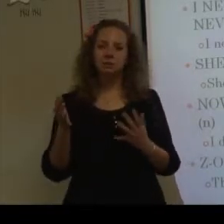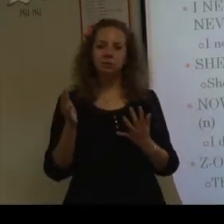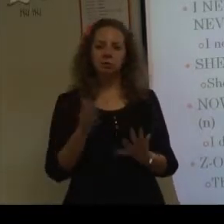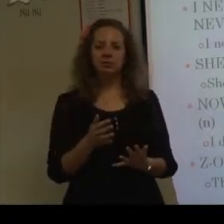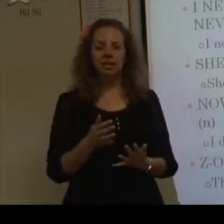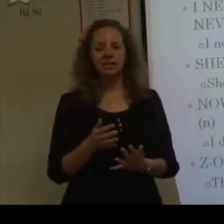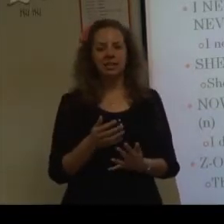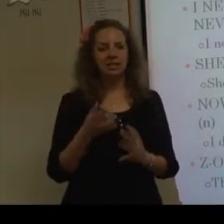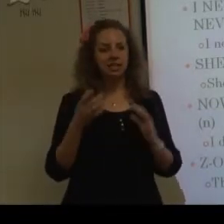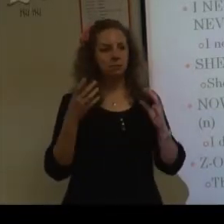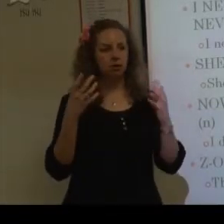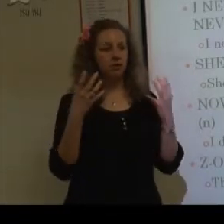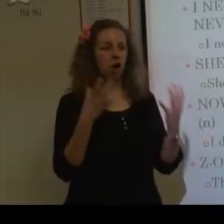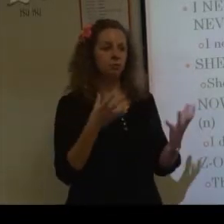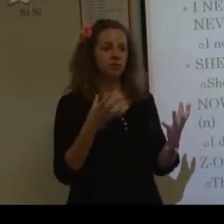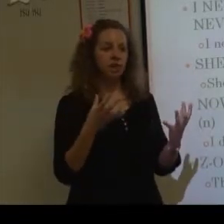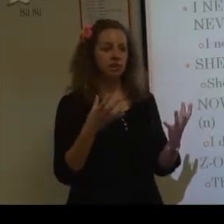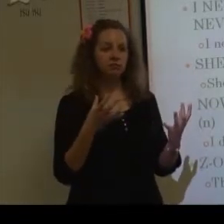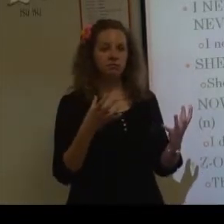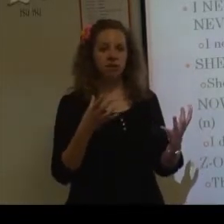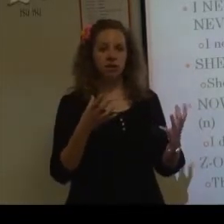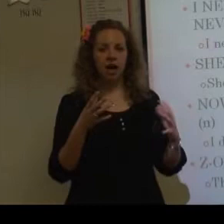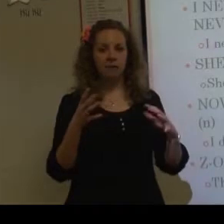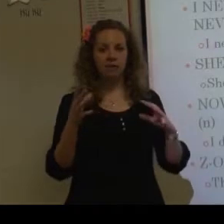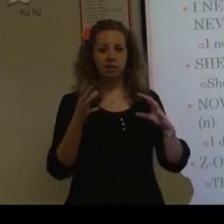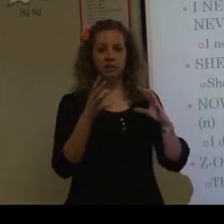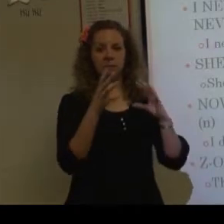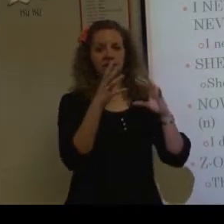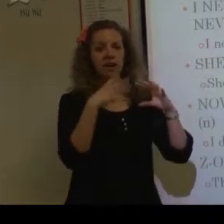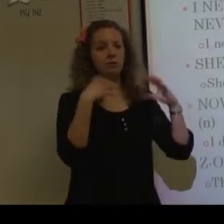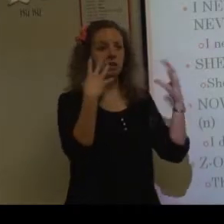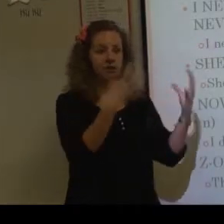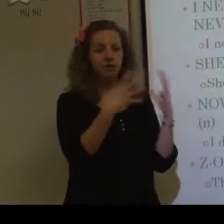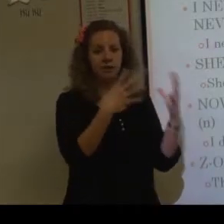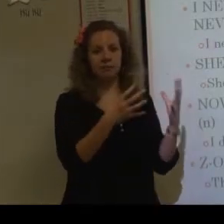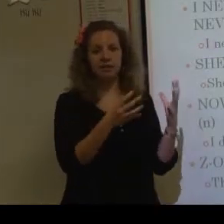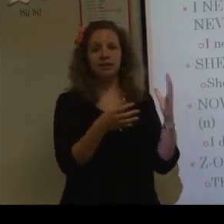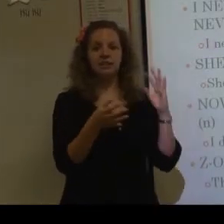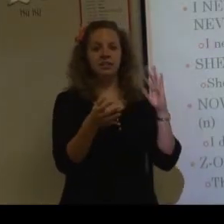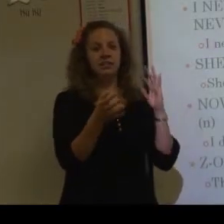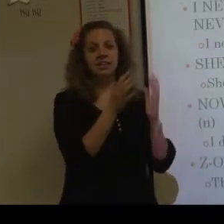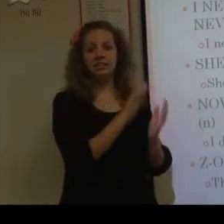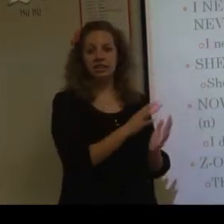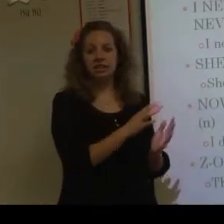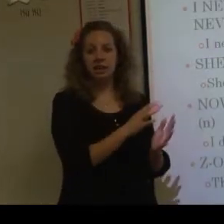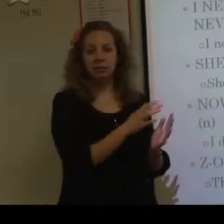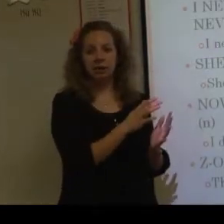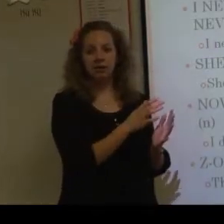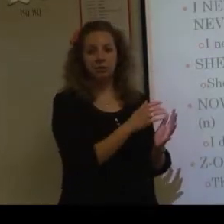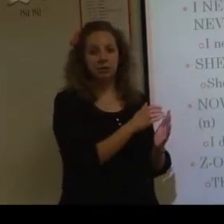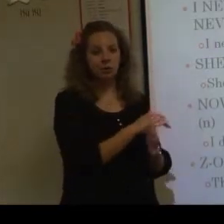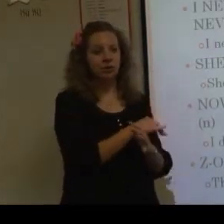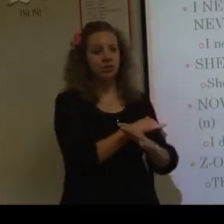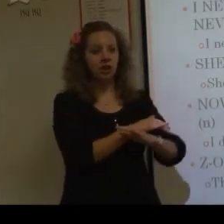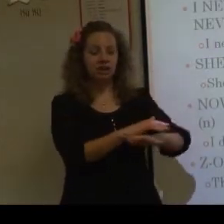Like people will sign and it's more of a home sign. It's just something that. In their family. That they sign it that way. So. It's not